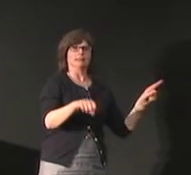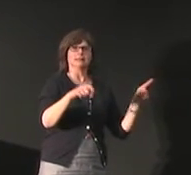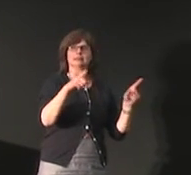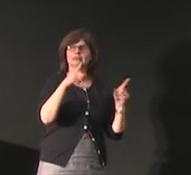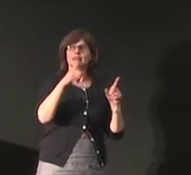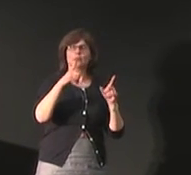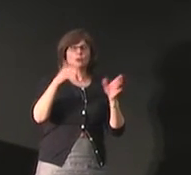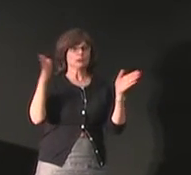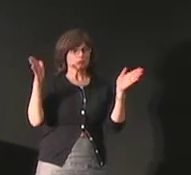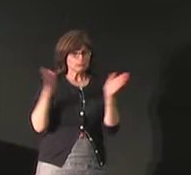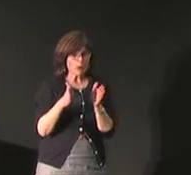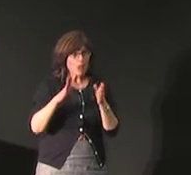yes that's true